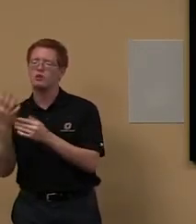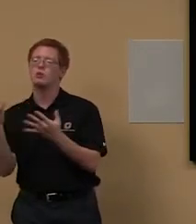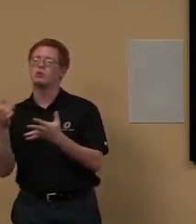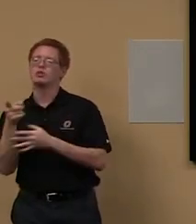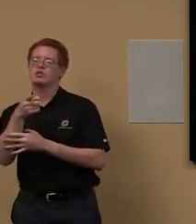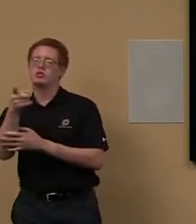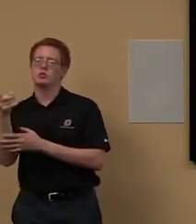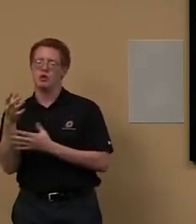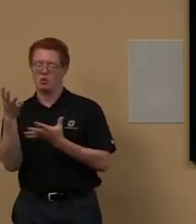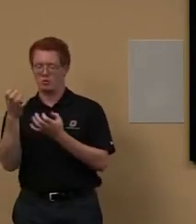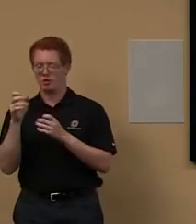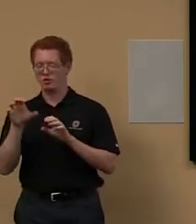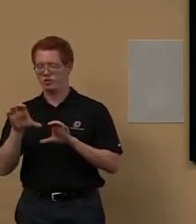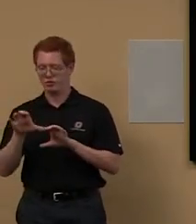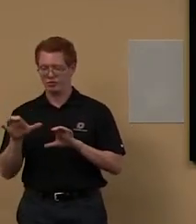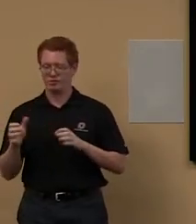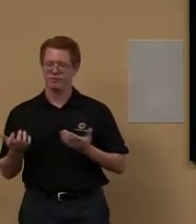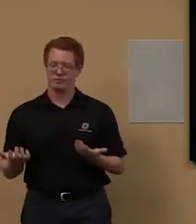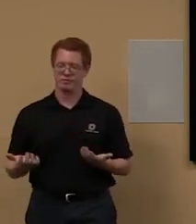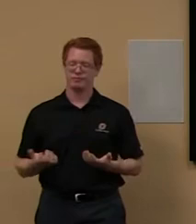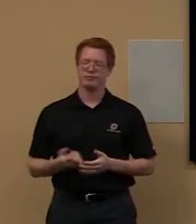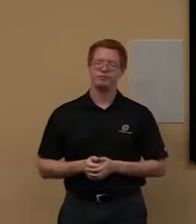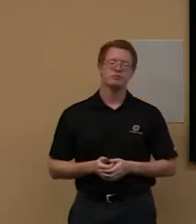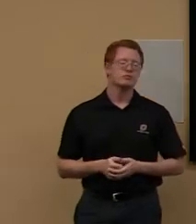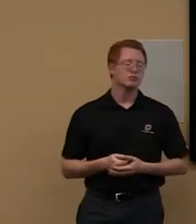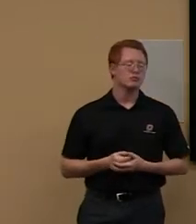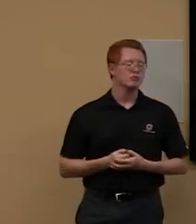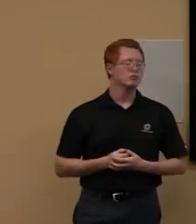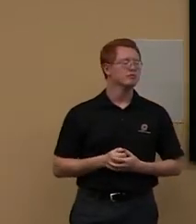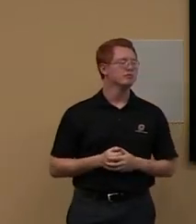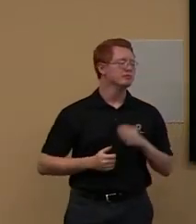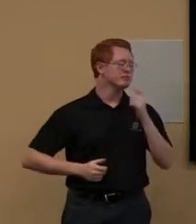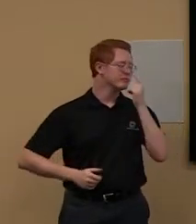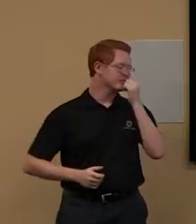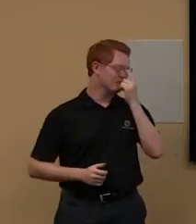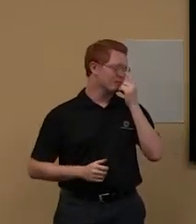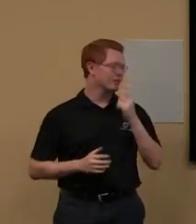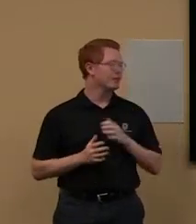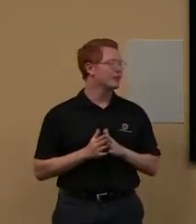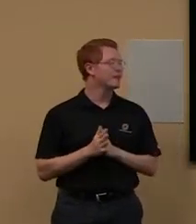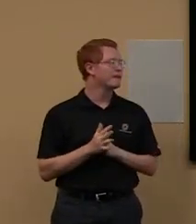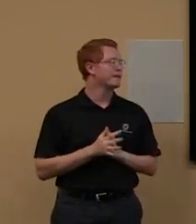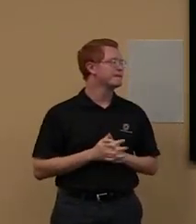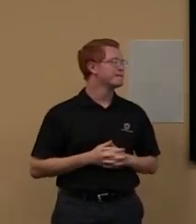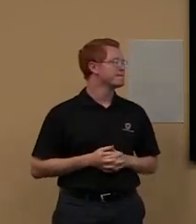where we can start looking for information. So, that's the thing. Um,